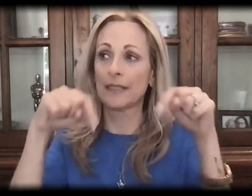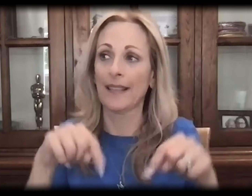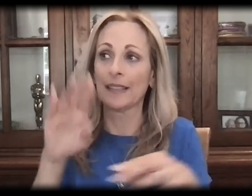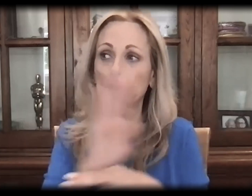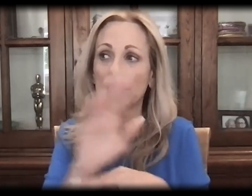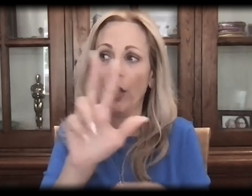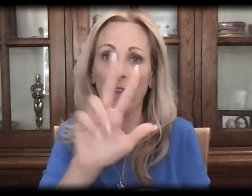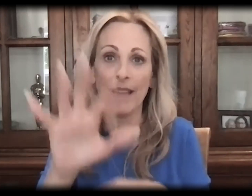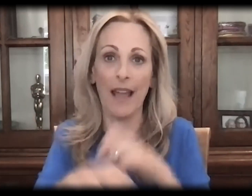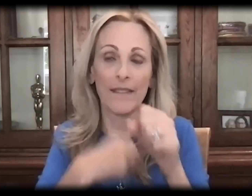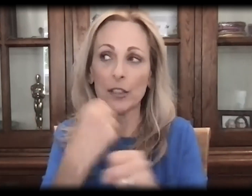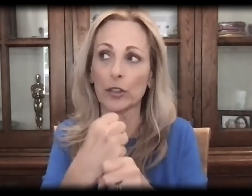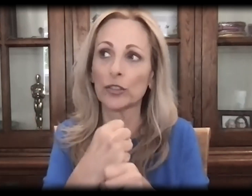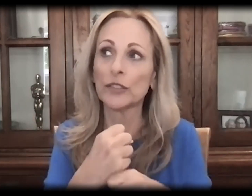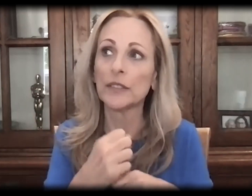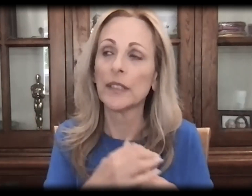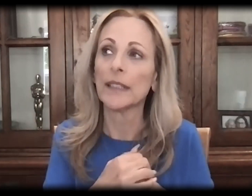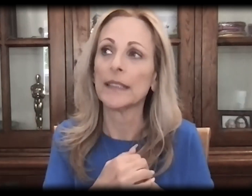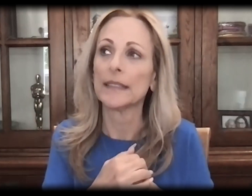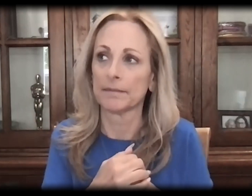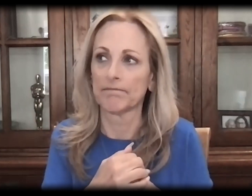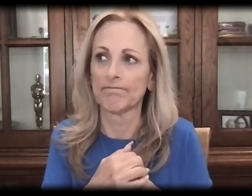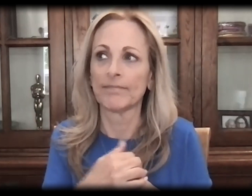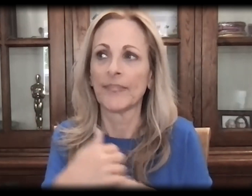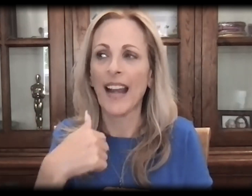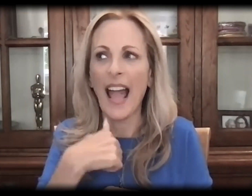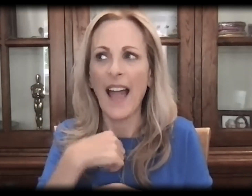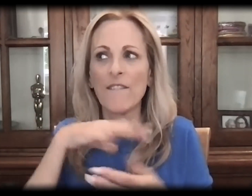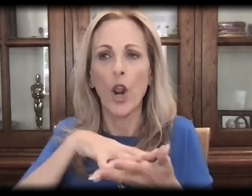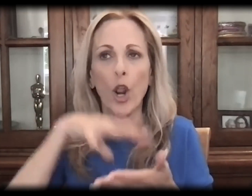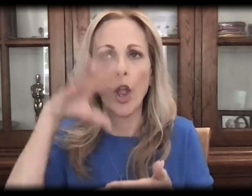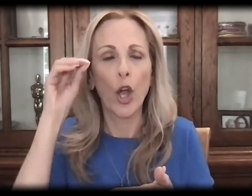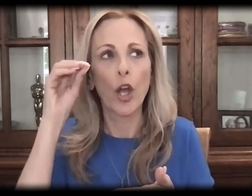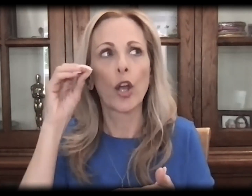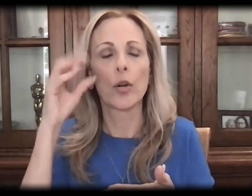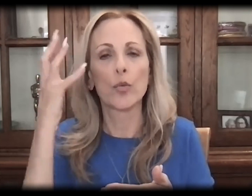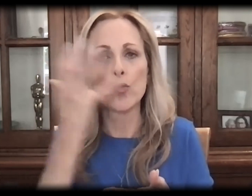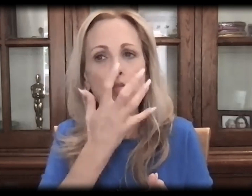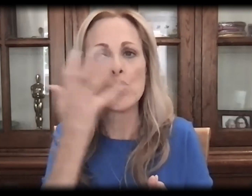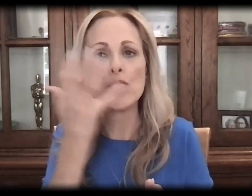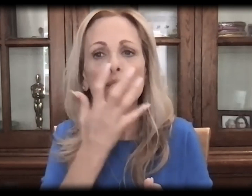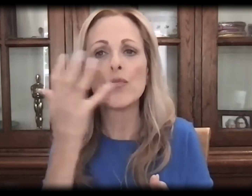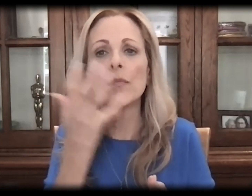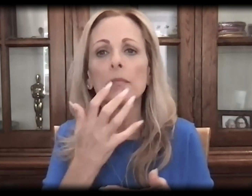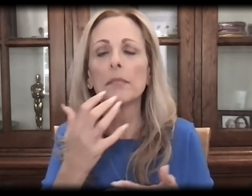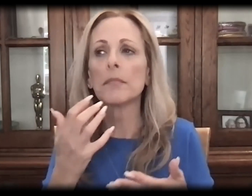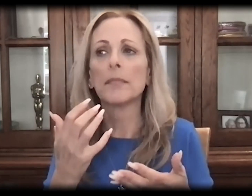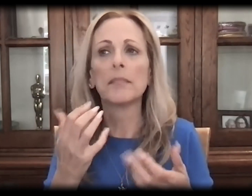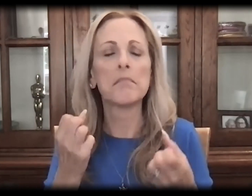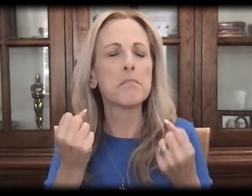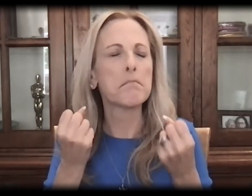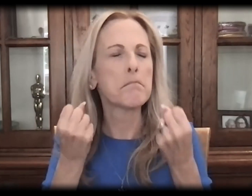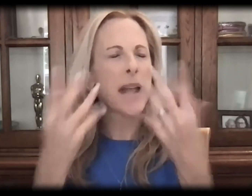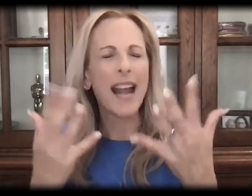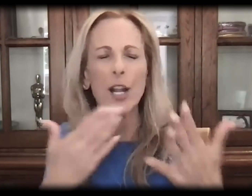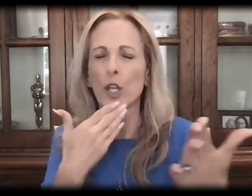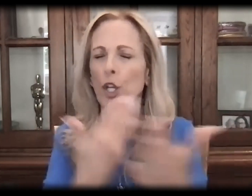And over the years, in 35 years in this business, I've learned a great deal of having, I mean,